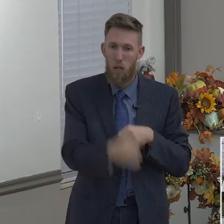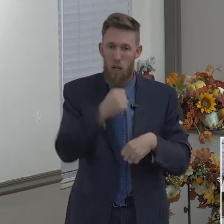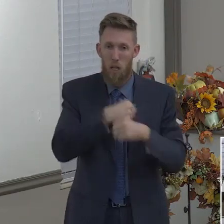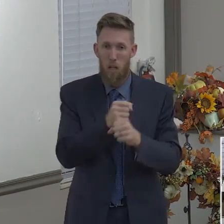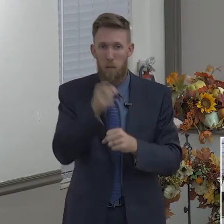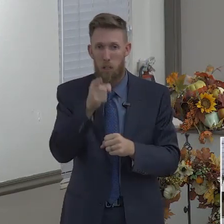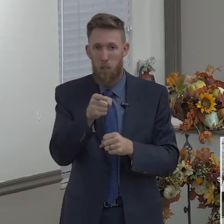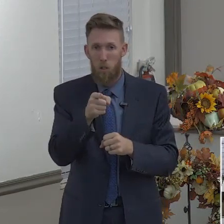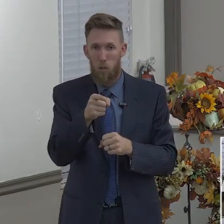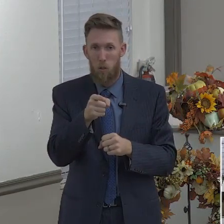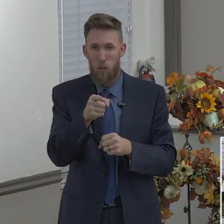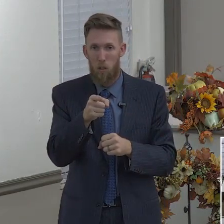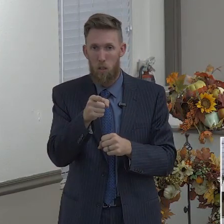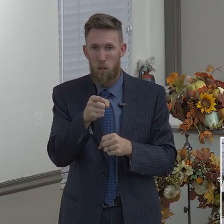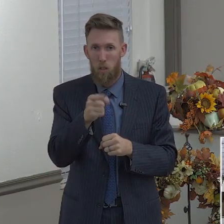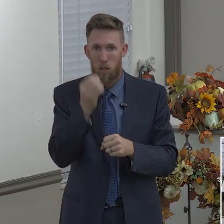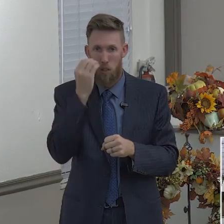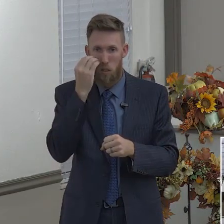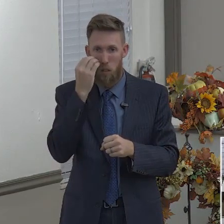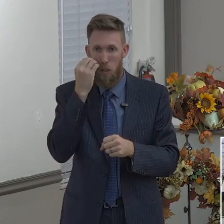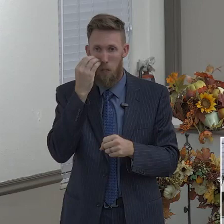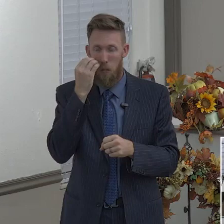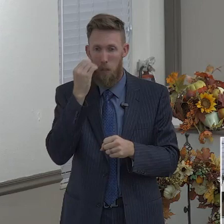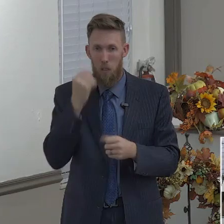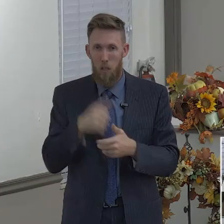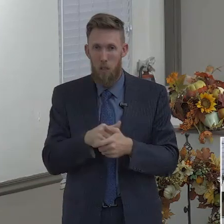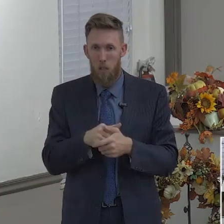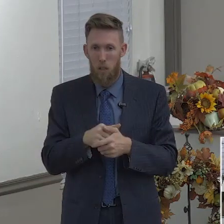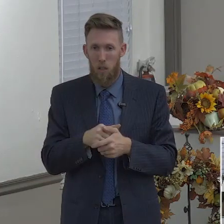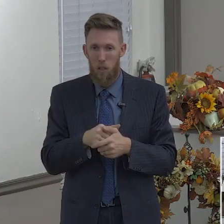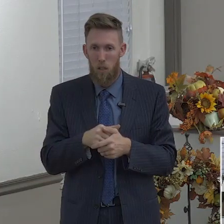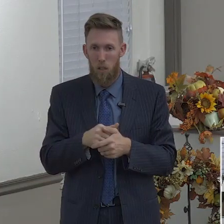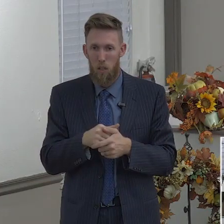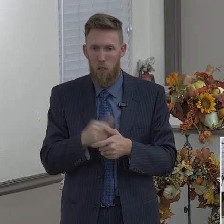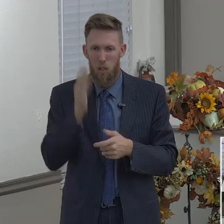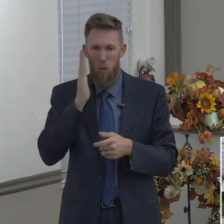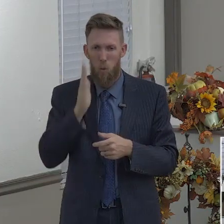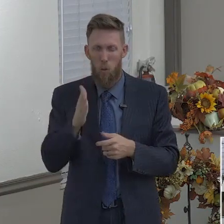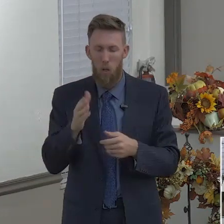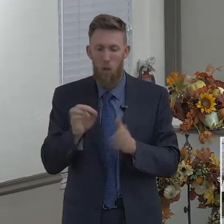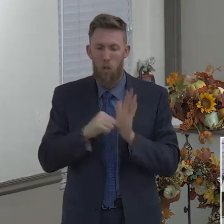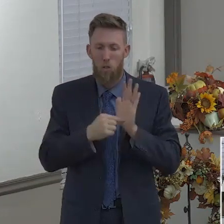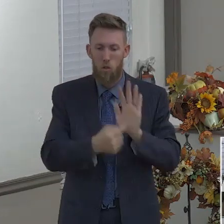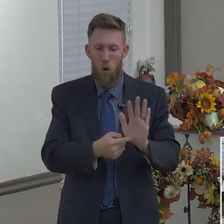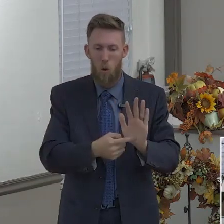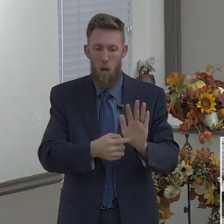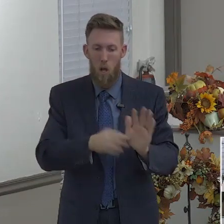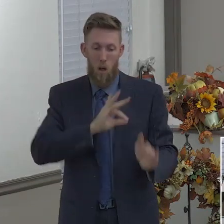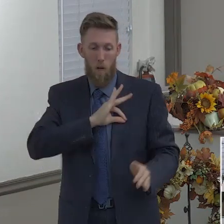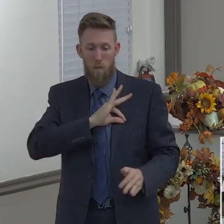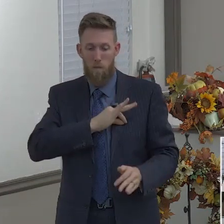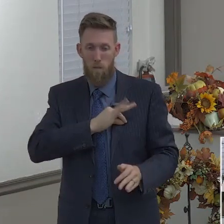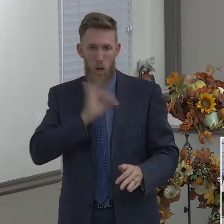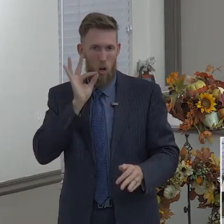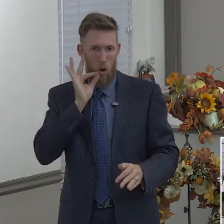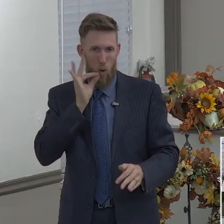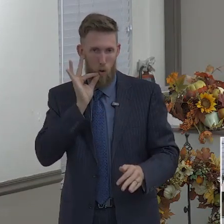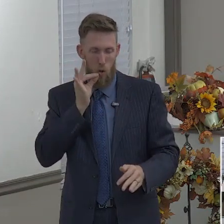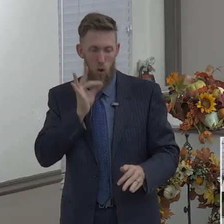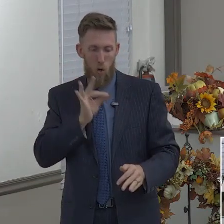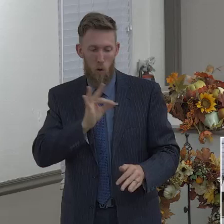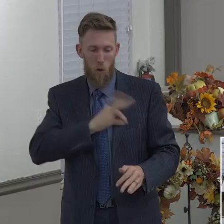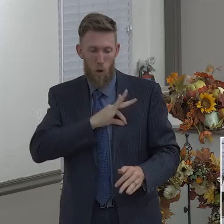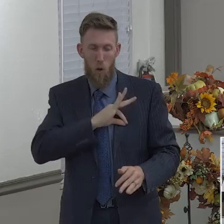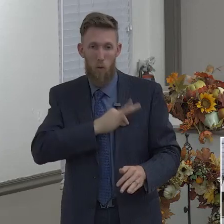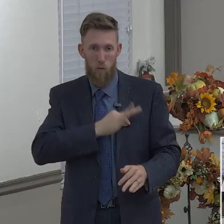nor unfruitful in the knowledge of our Lord Jesus Christ. Now, this is a promise to us. Before I really get into detail of